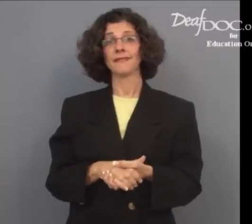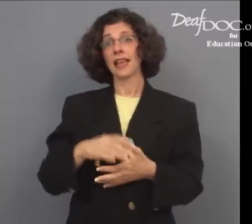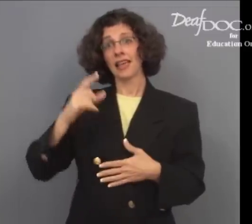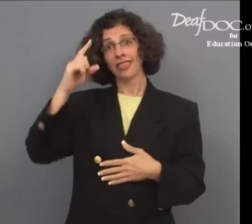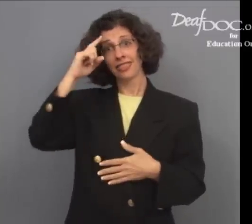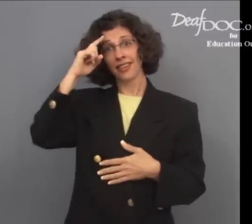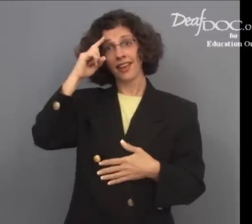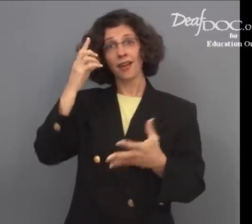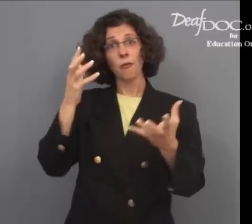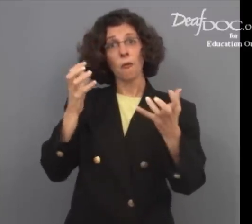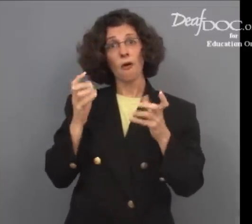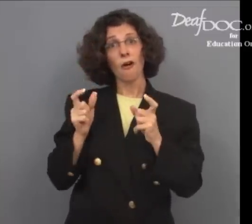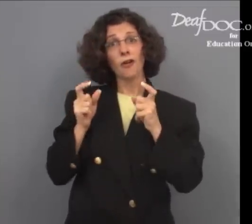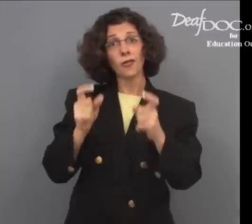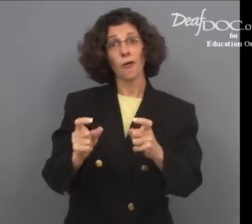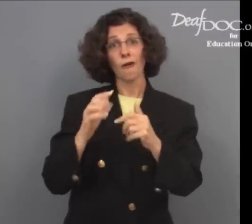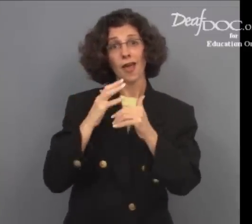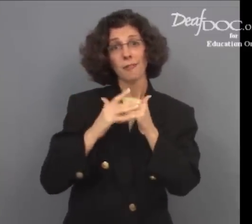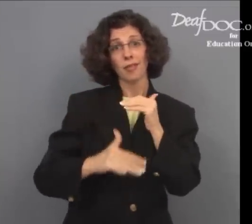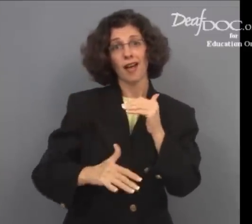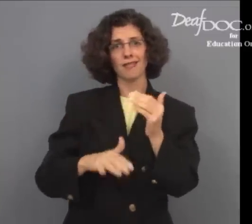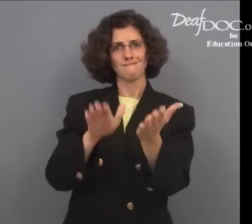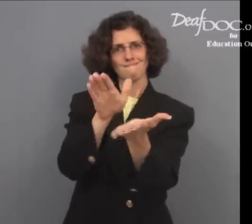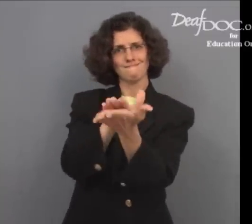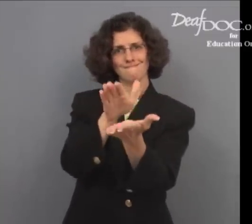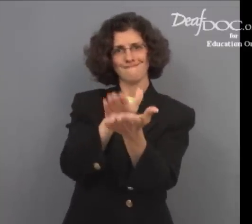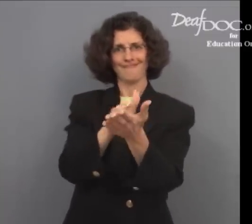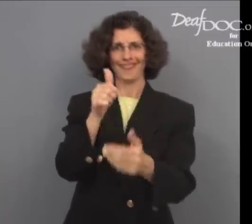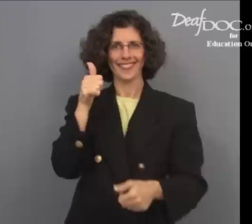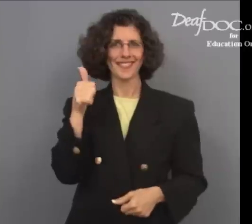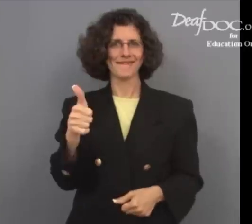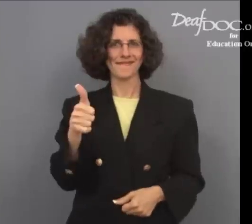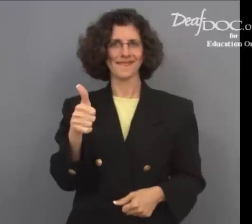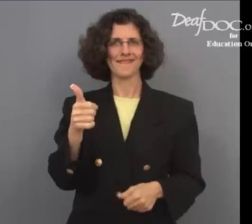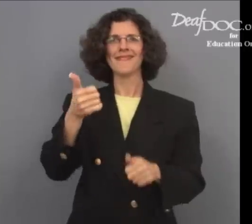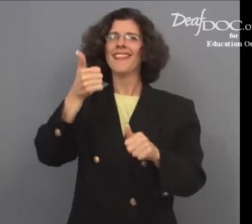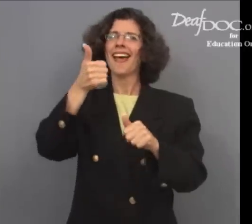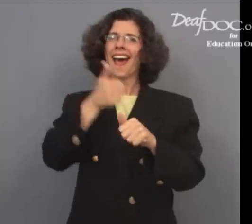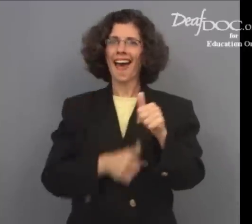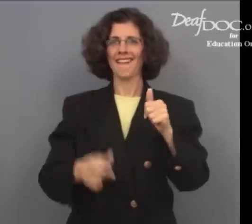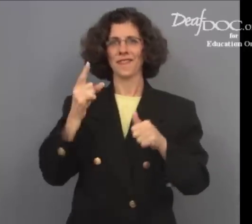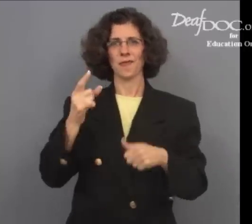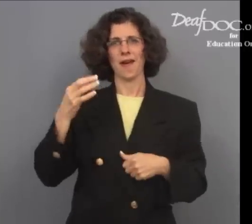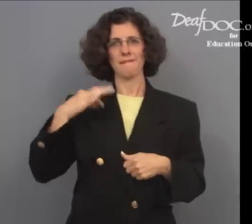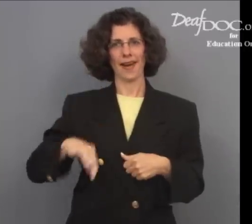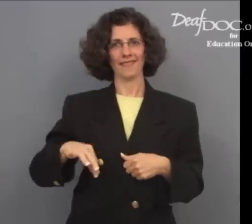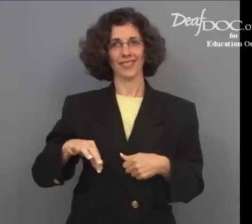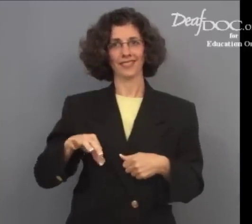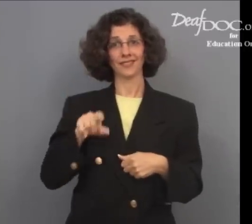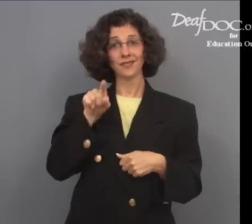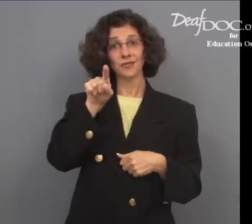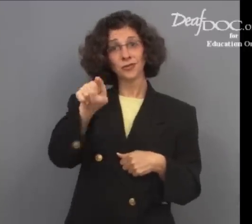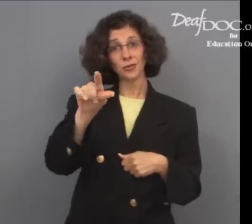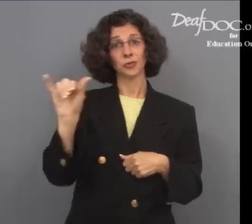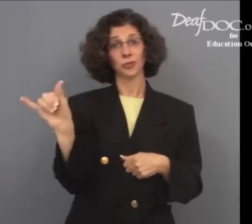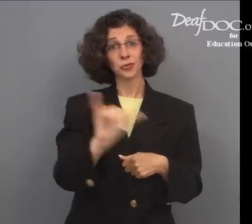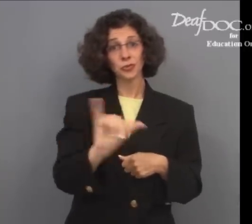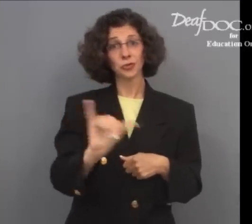If you are thinking about donating blood good for you, everyone benefits, even you.